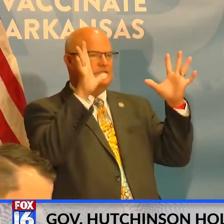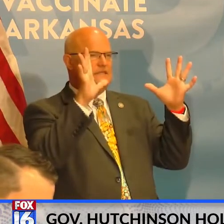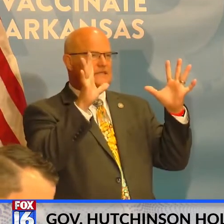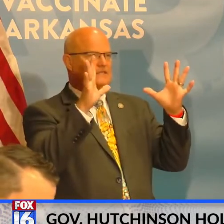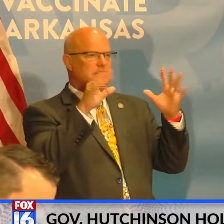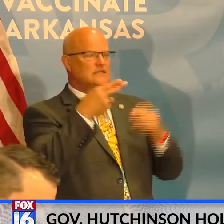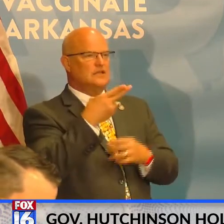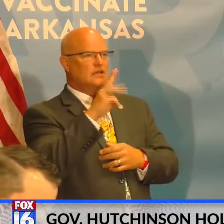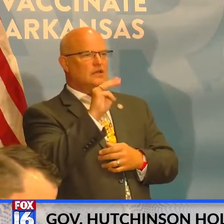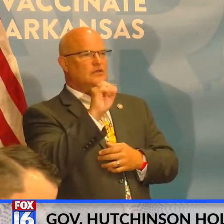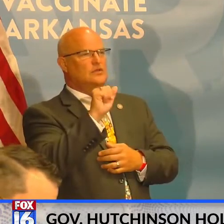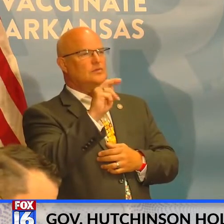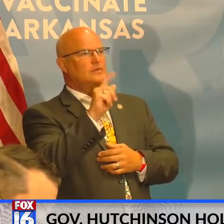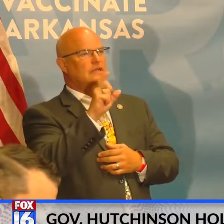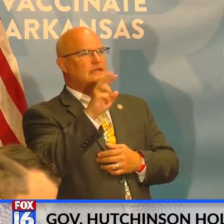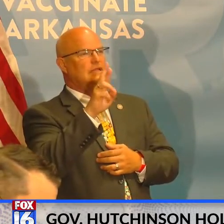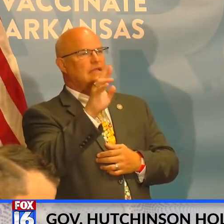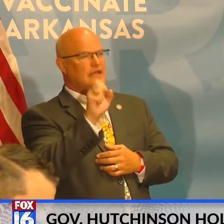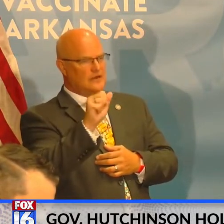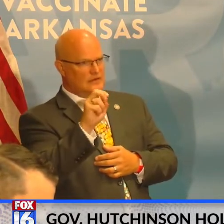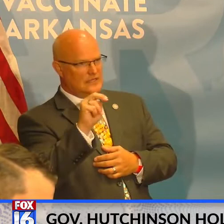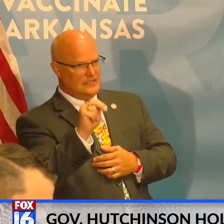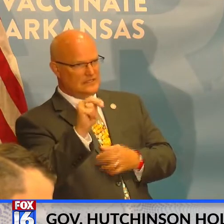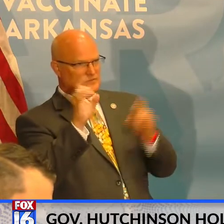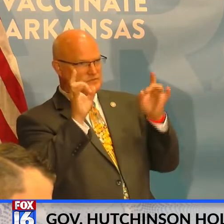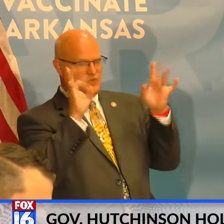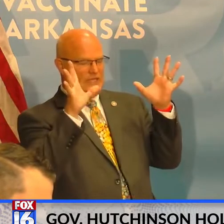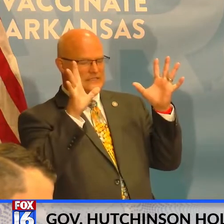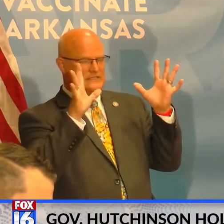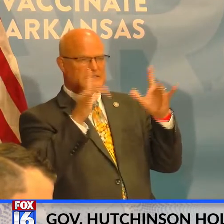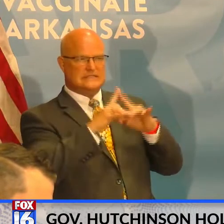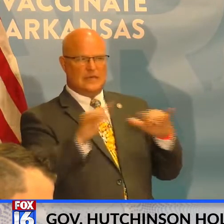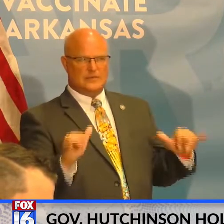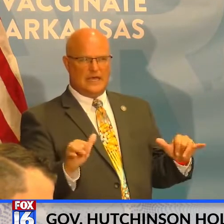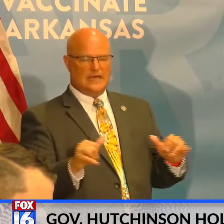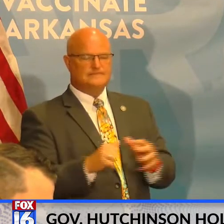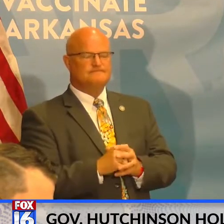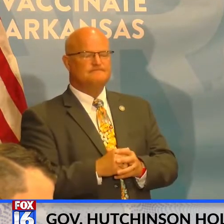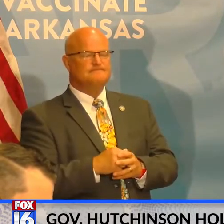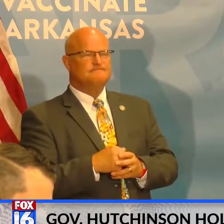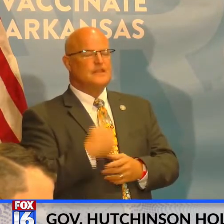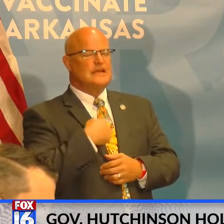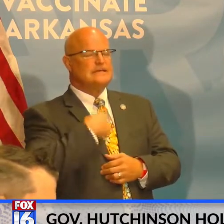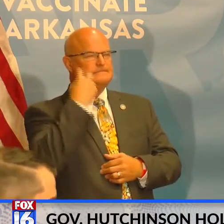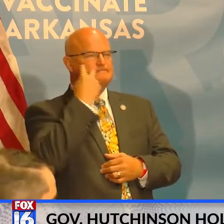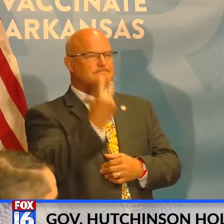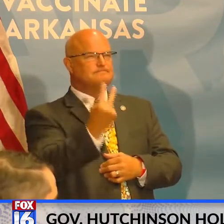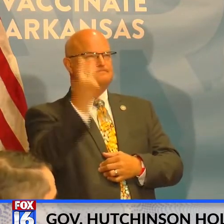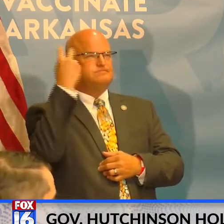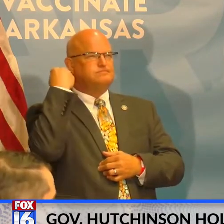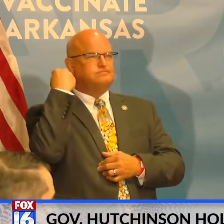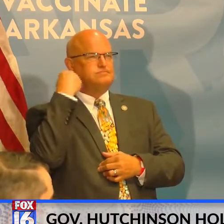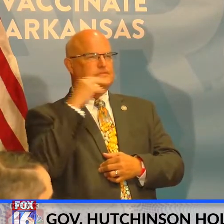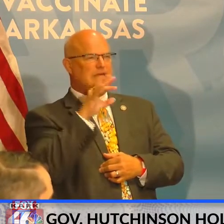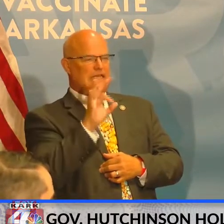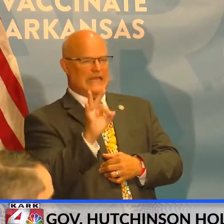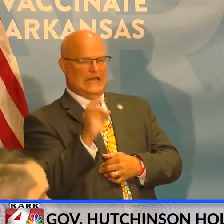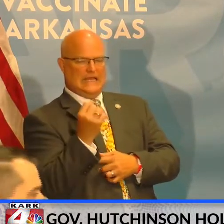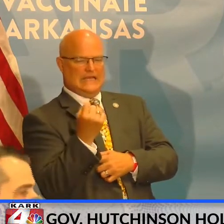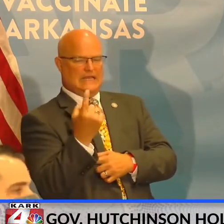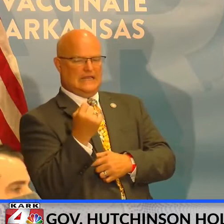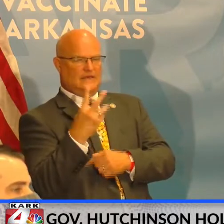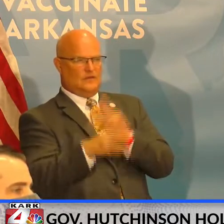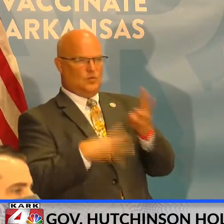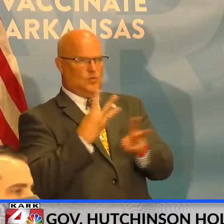crisis, both at the same time. And I reflect back on my post 9-11 world in which